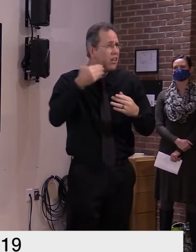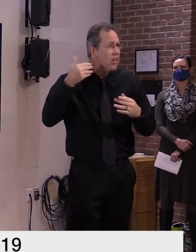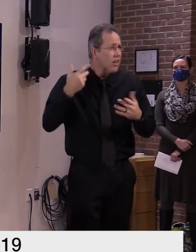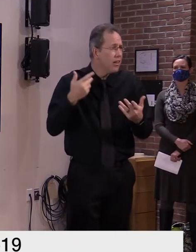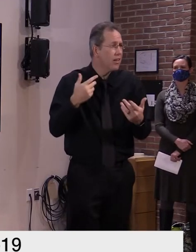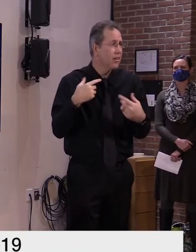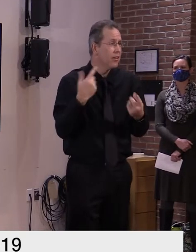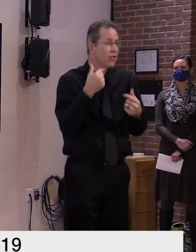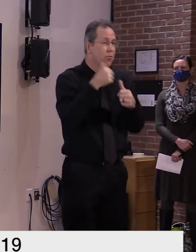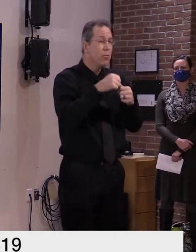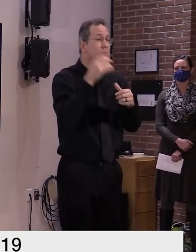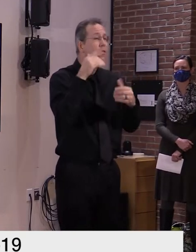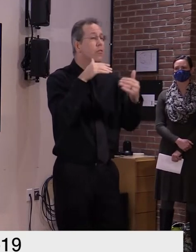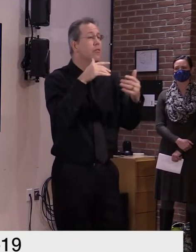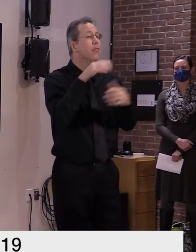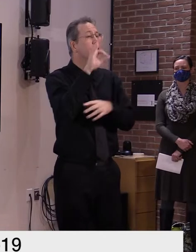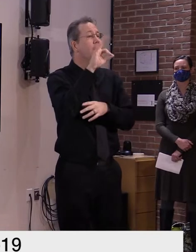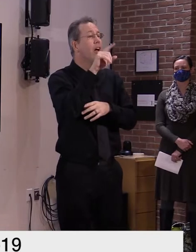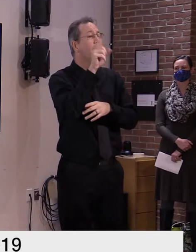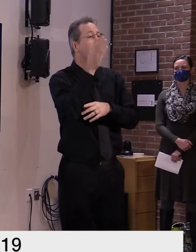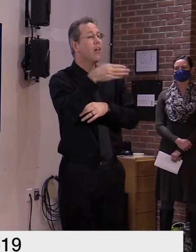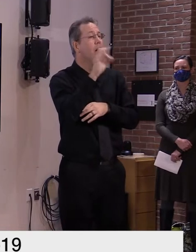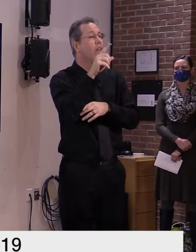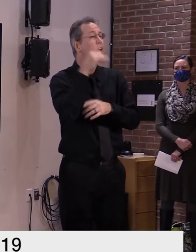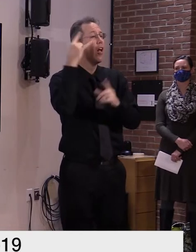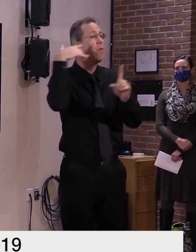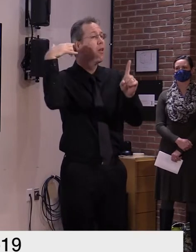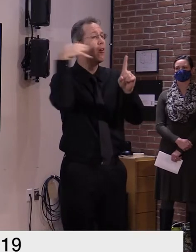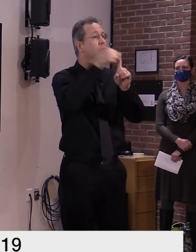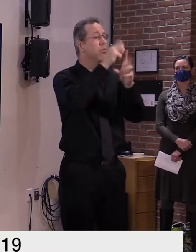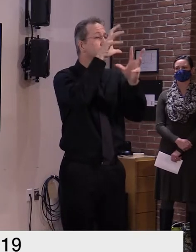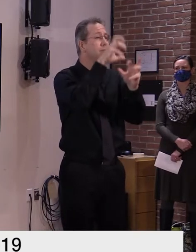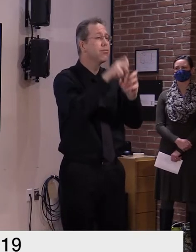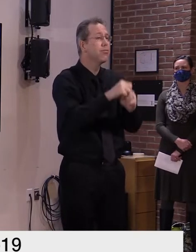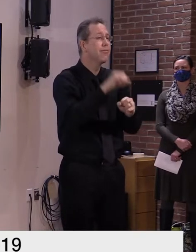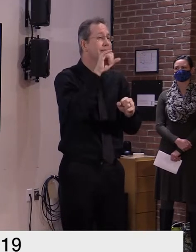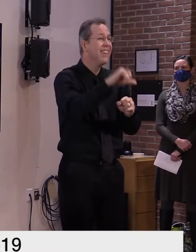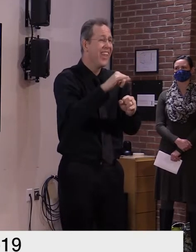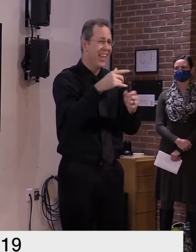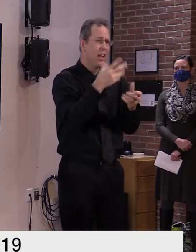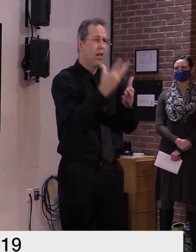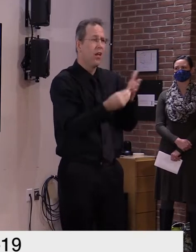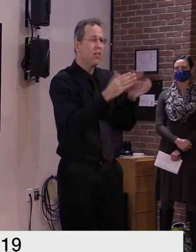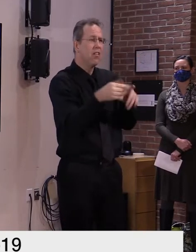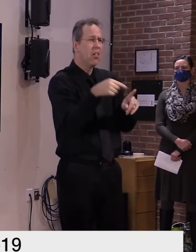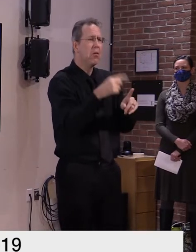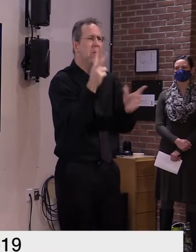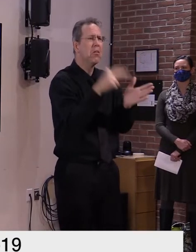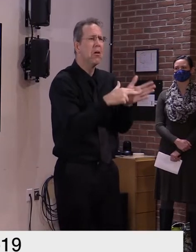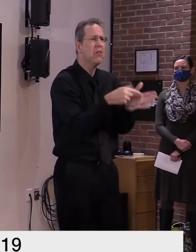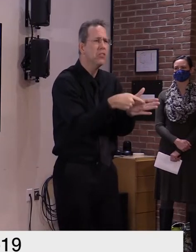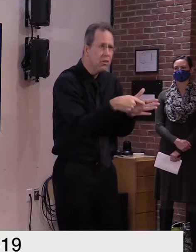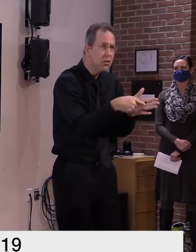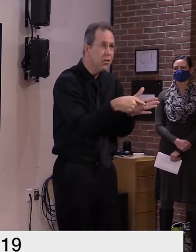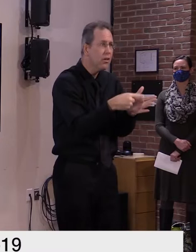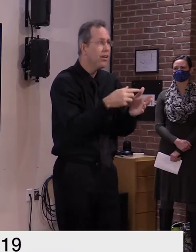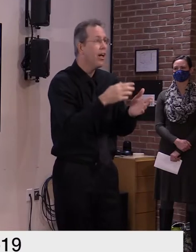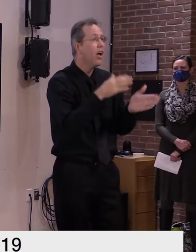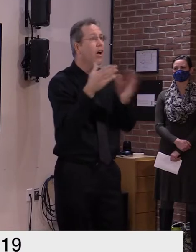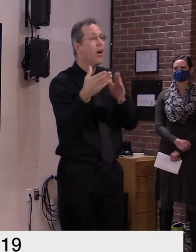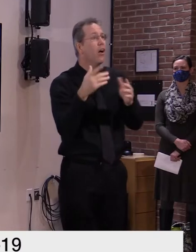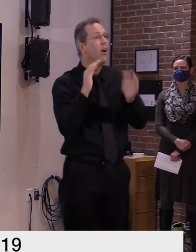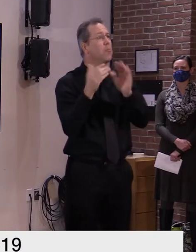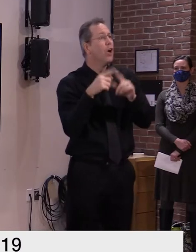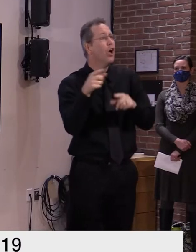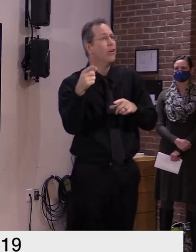now think about that for a moment over 3 000 deaths in one day and we're about to go